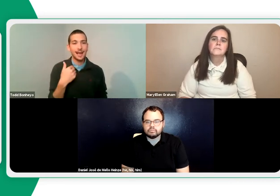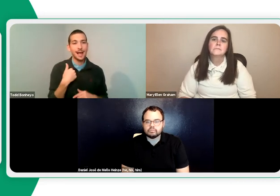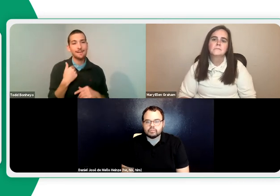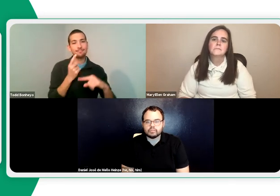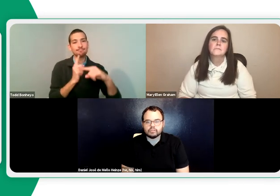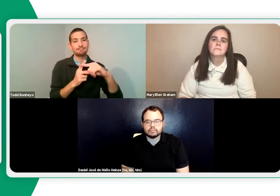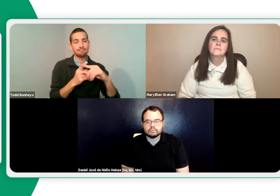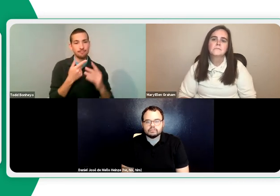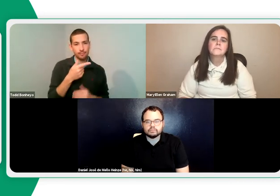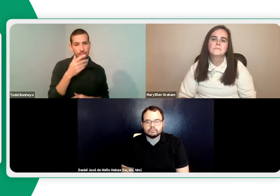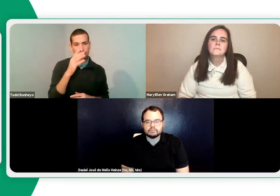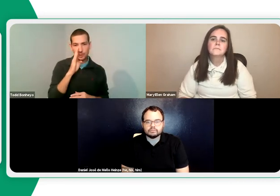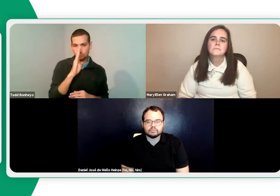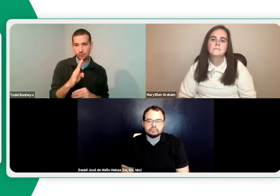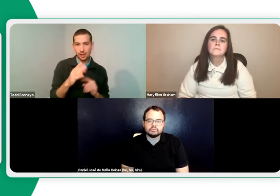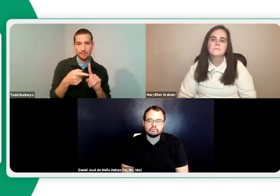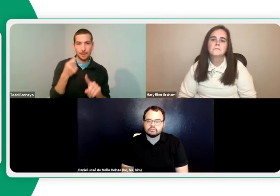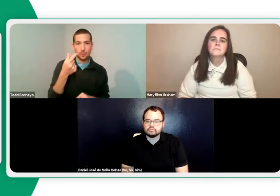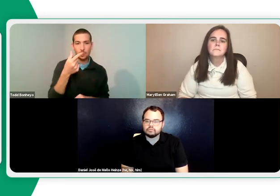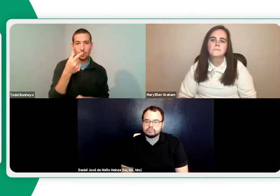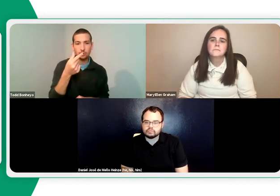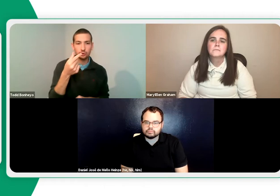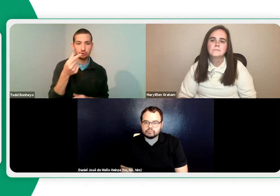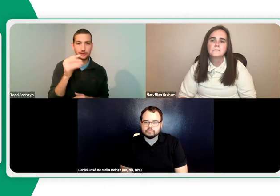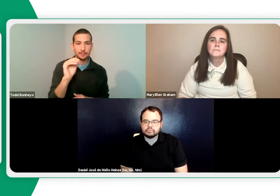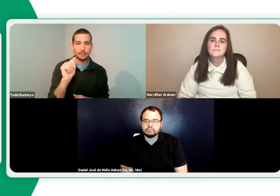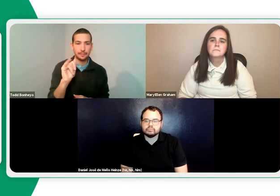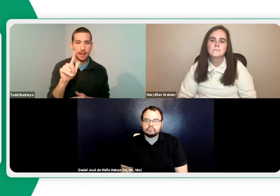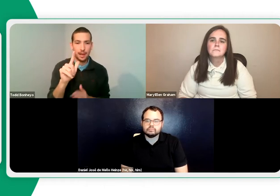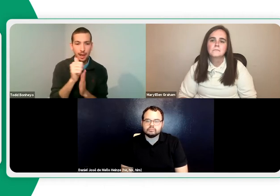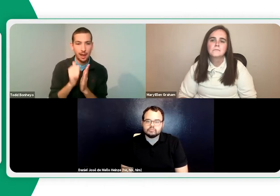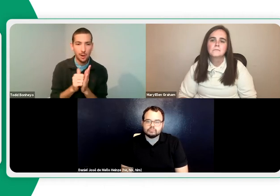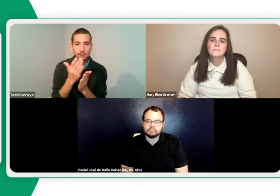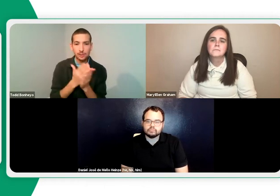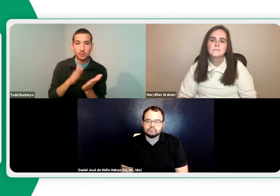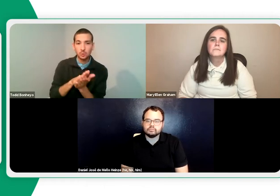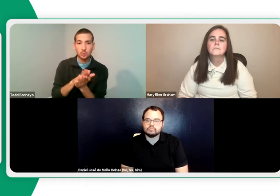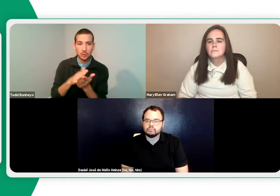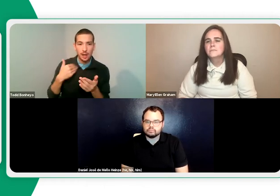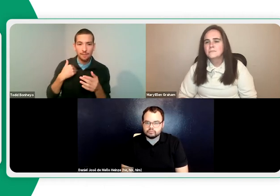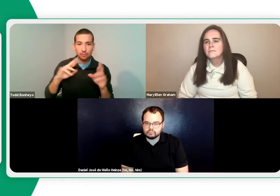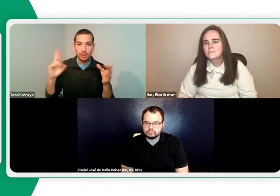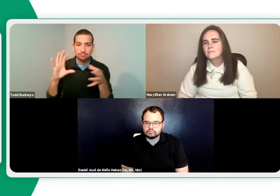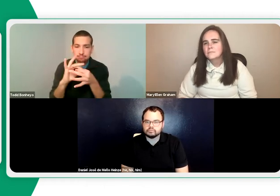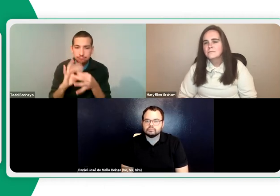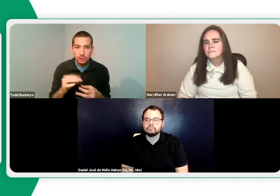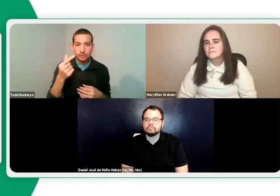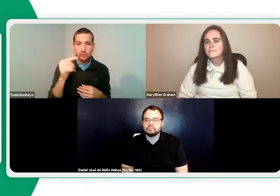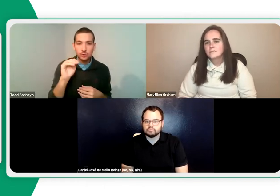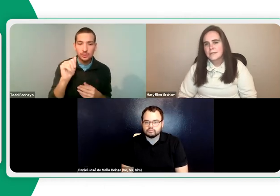This is Todd. know that Google Meet has its pros and the fact that it's coming directly from your Gmail account. And some